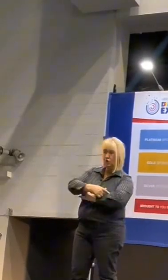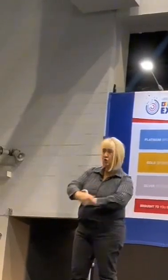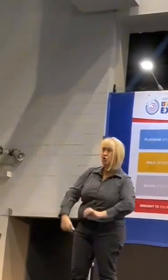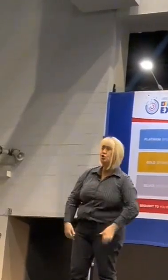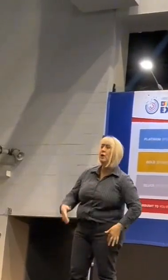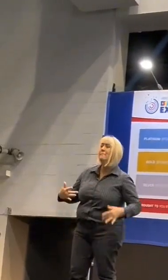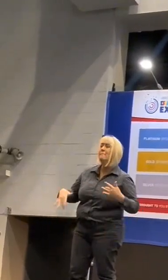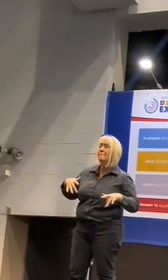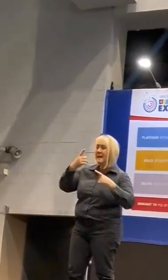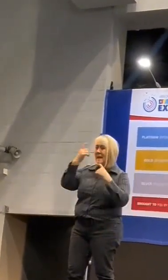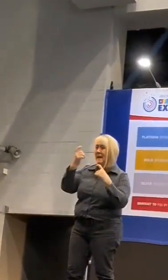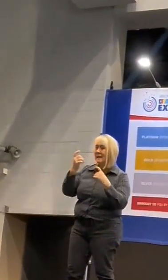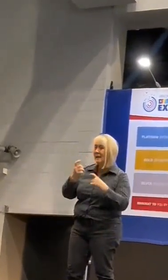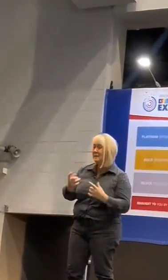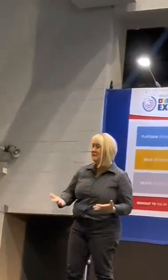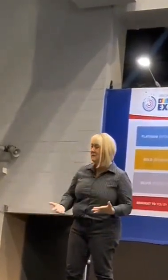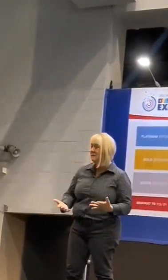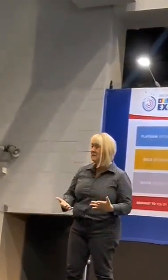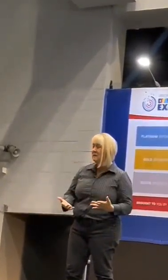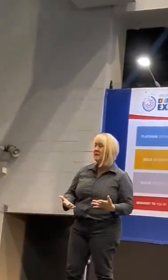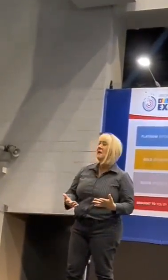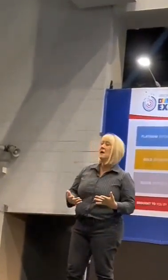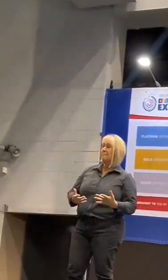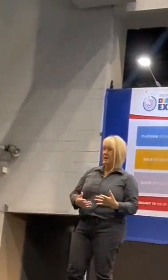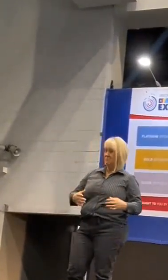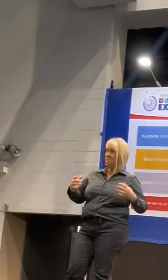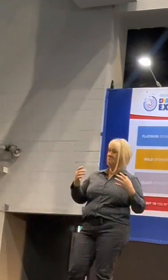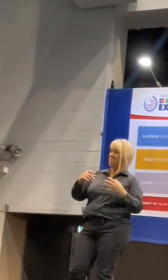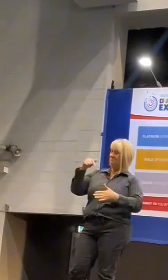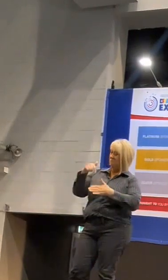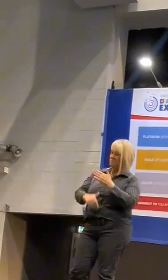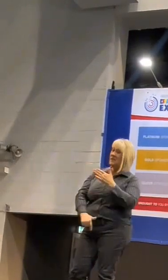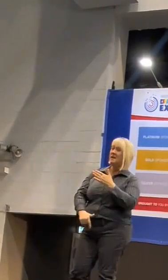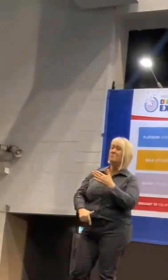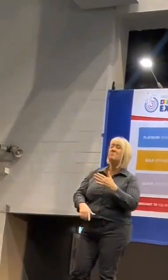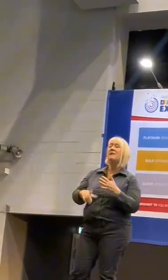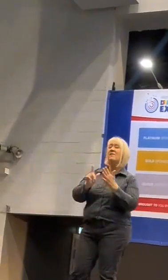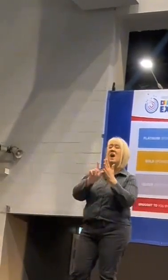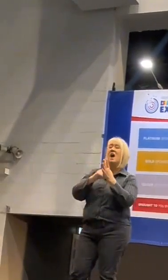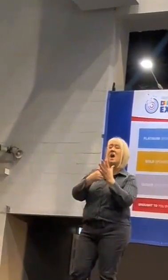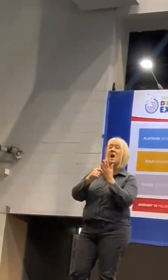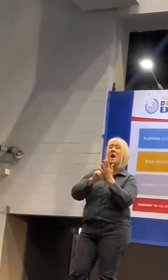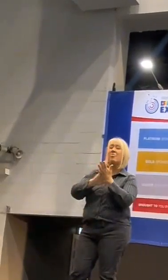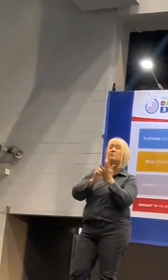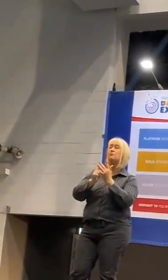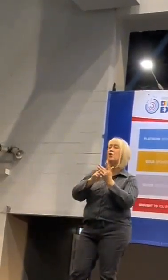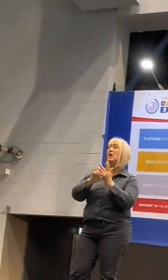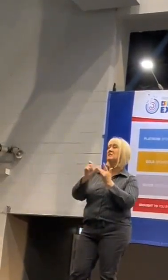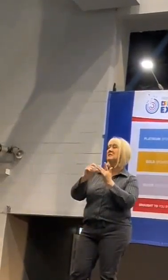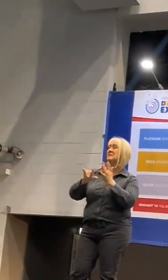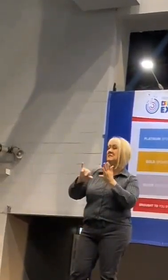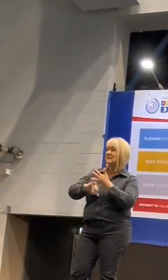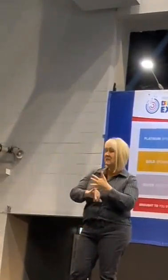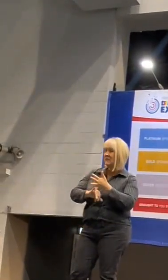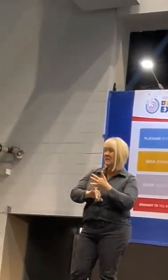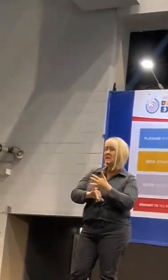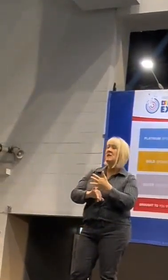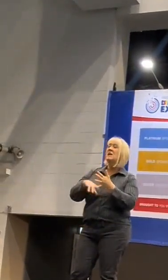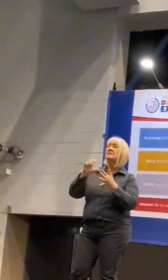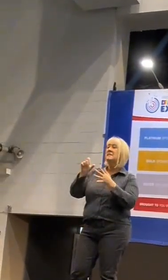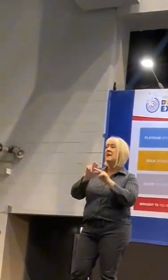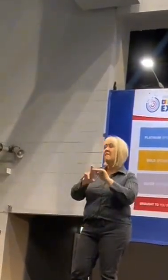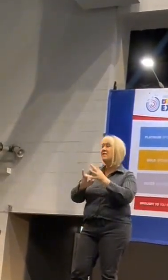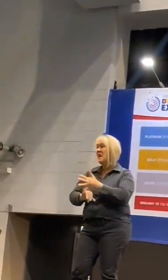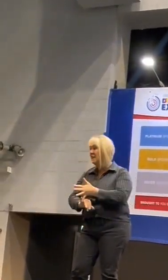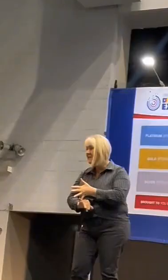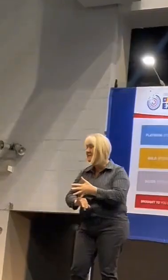late stage, or chronic Lyme disease, presents with arthritic pain, cognitive difficulties, and fatigue. If left